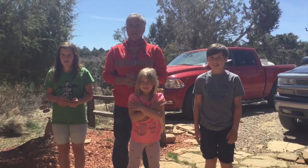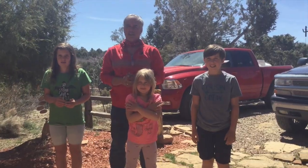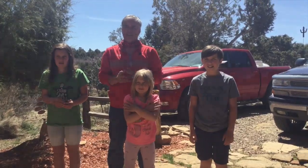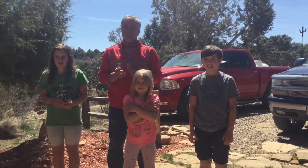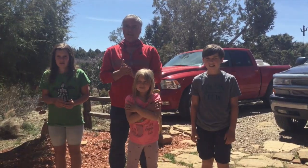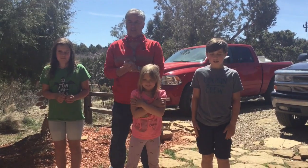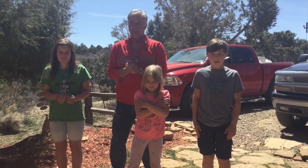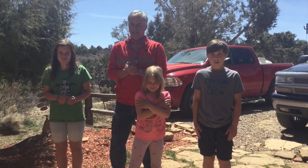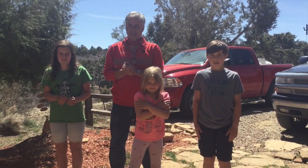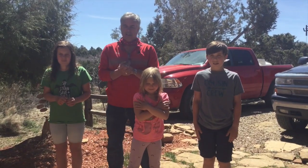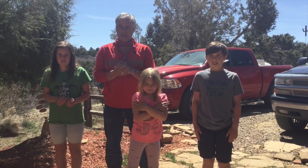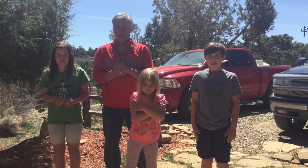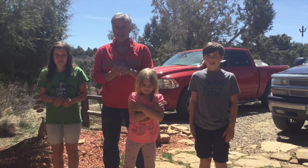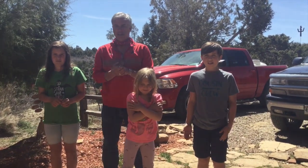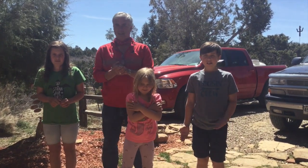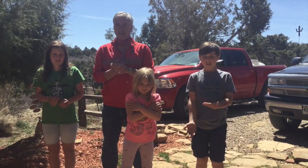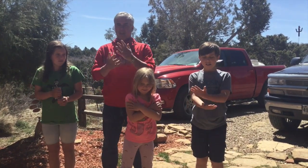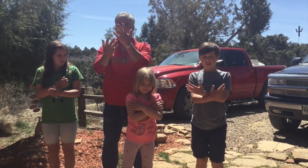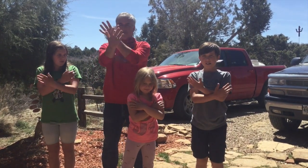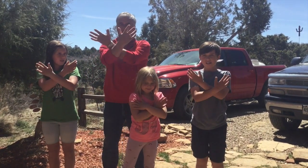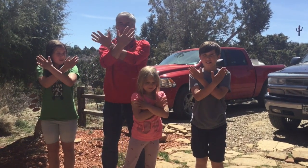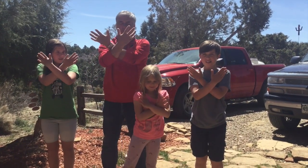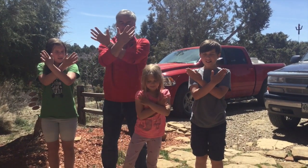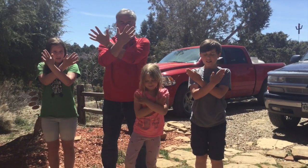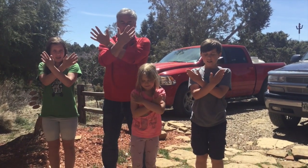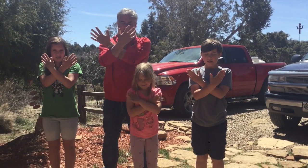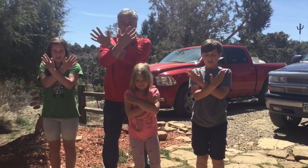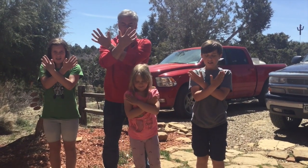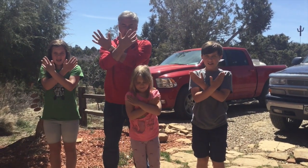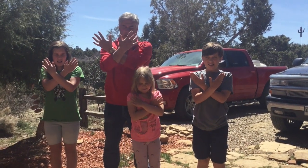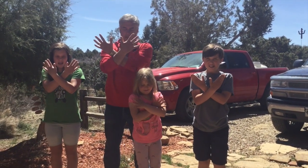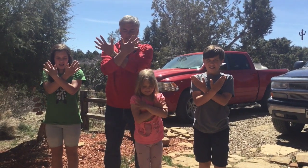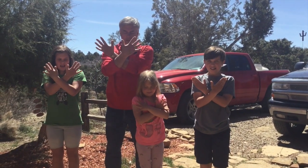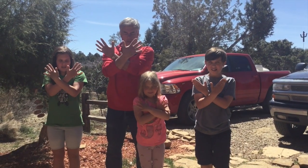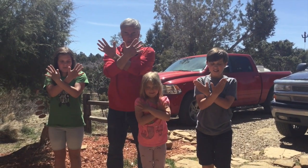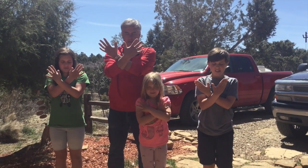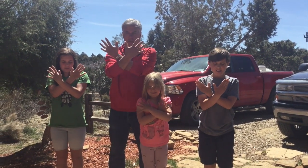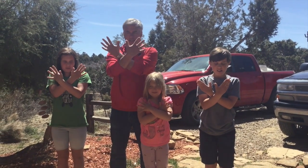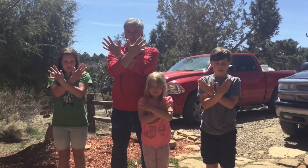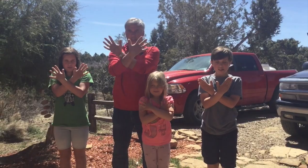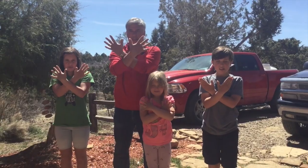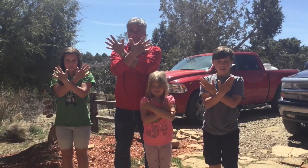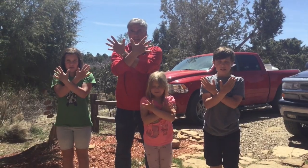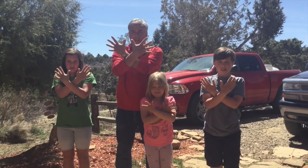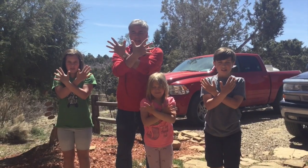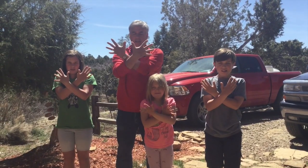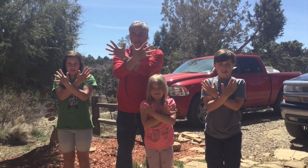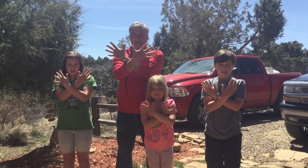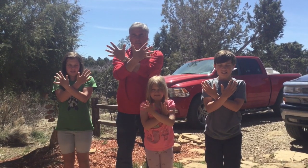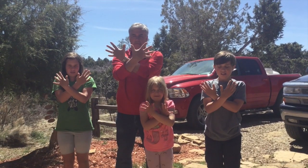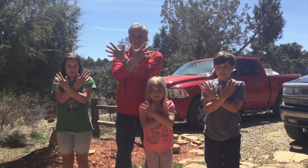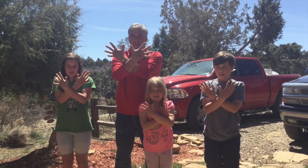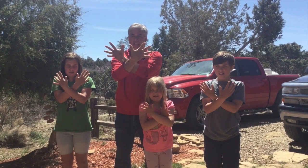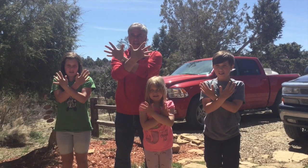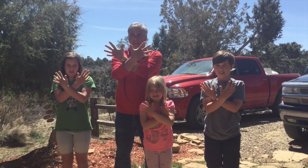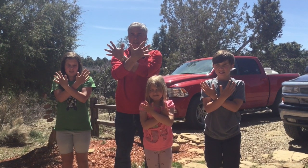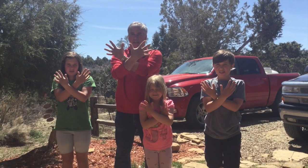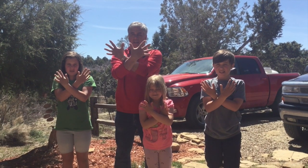make an x with your arms in front of you palms facing you with your fingers up in the air you will be